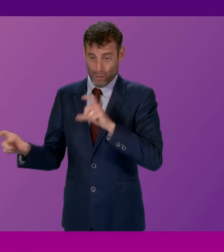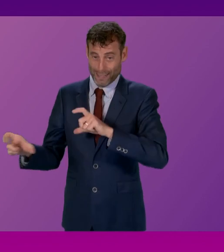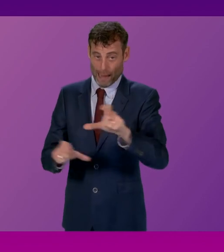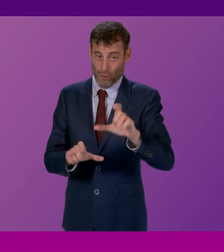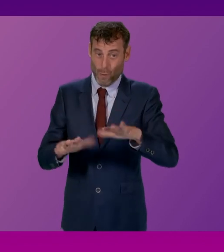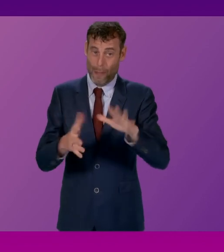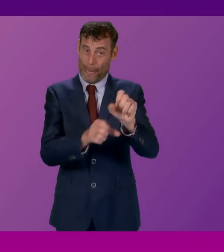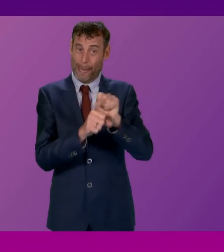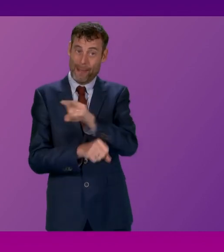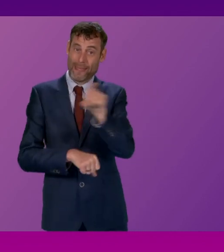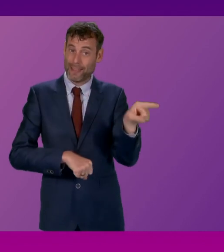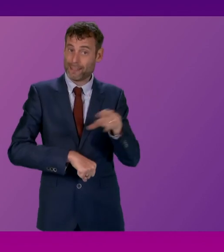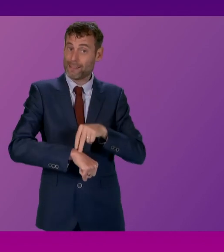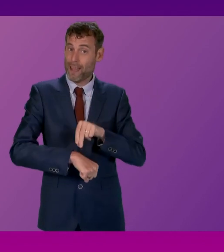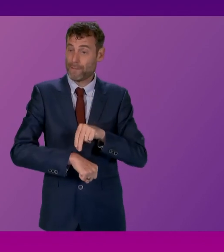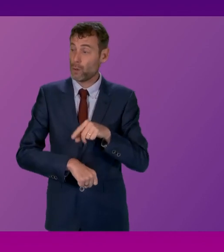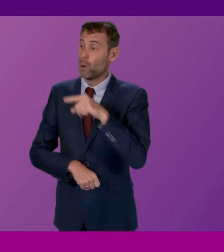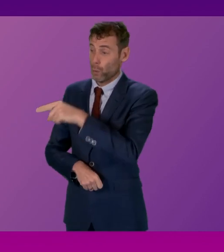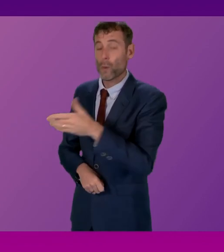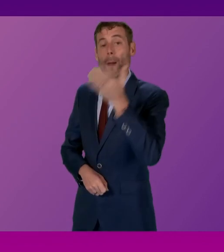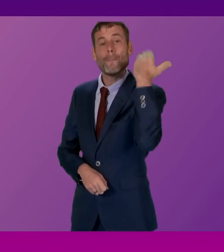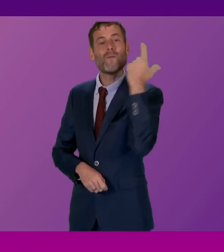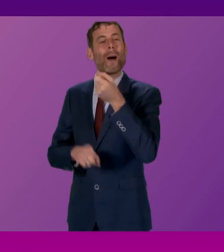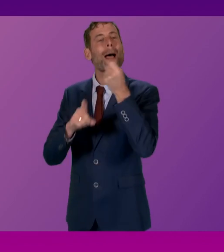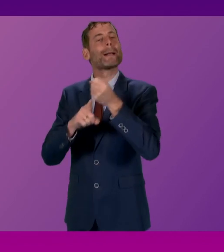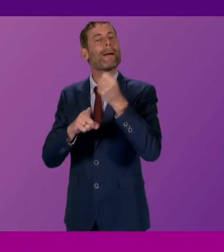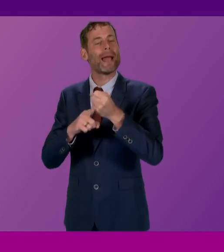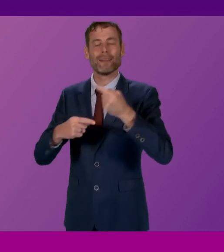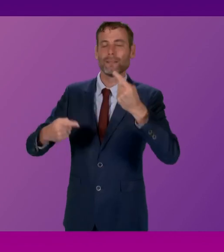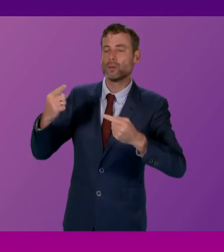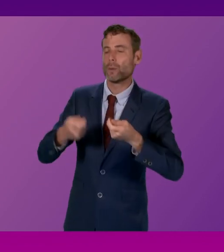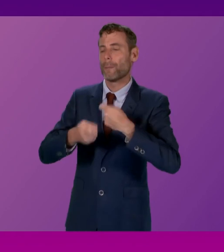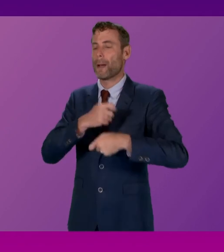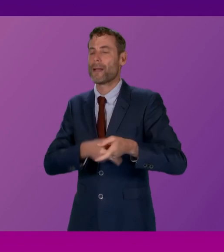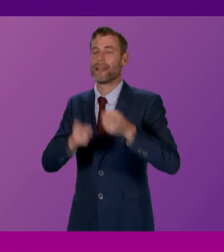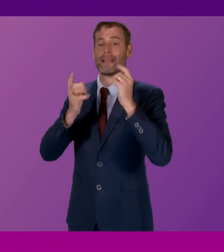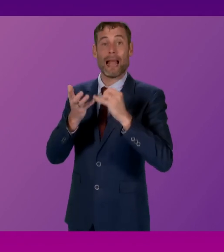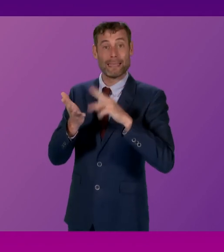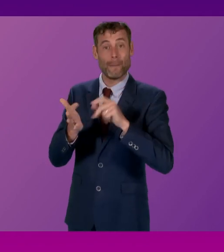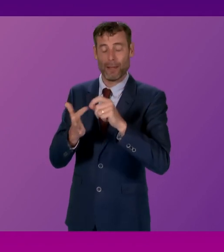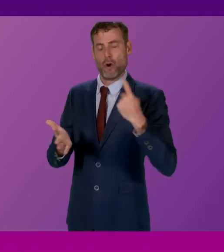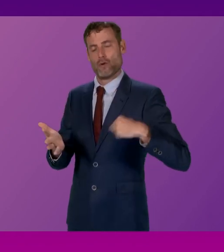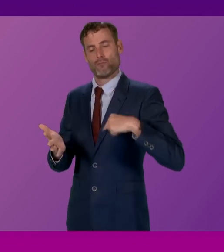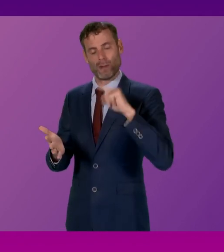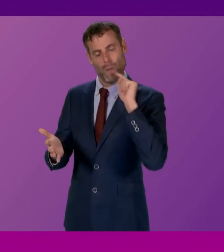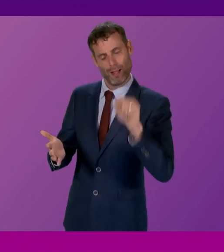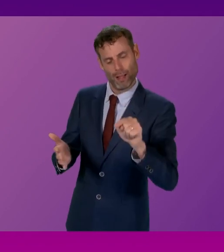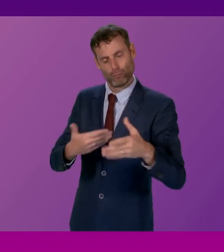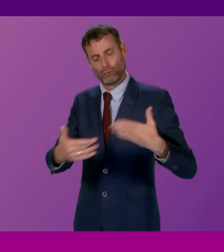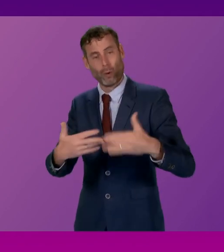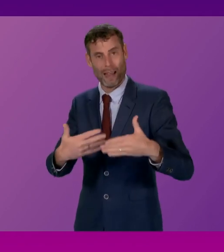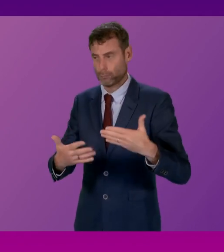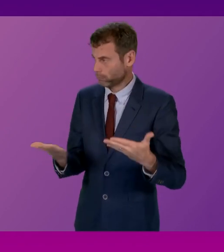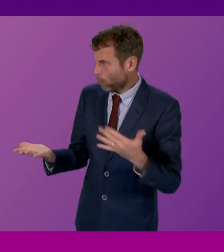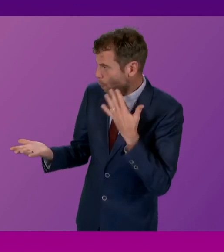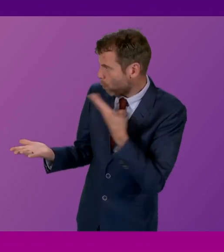going to deliver? First Minister. Again, of course, we will update the Parliament in terms of our plans around the Budget, of course, in due course